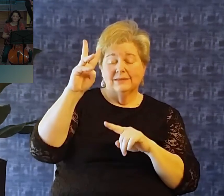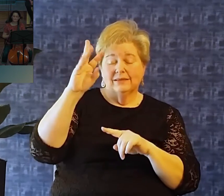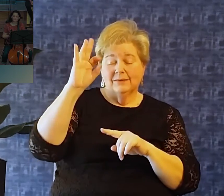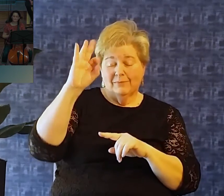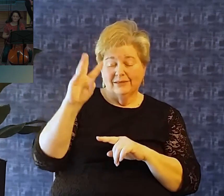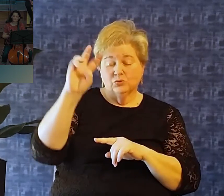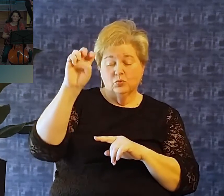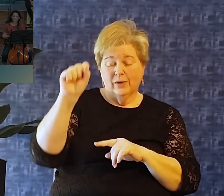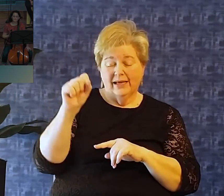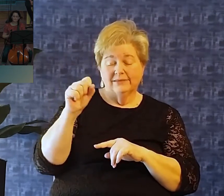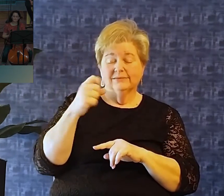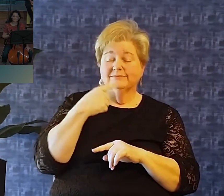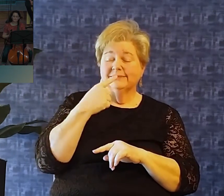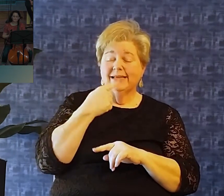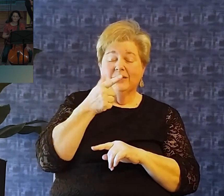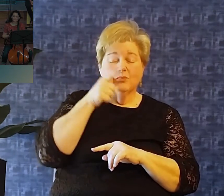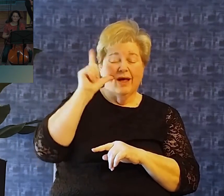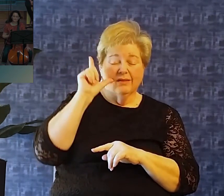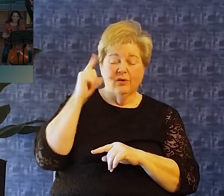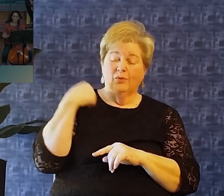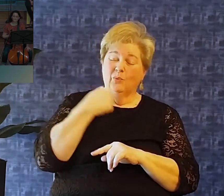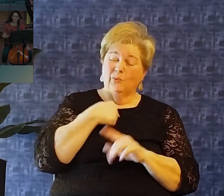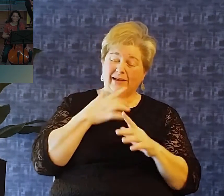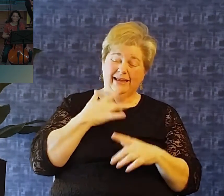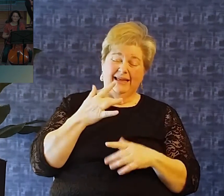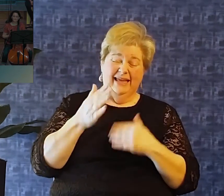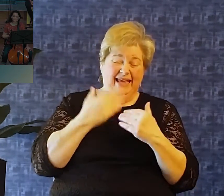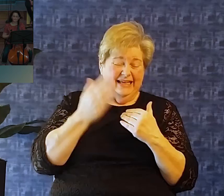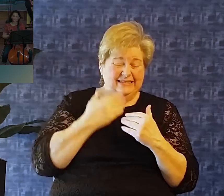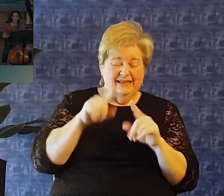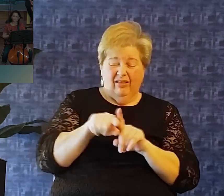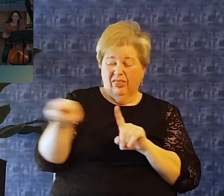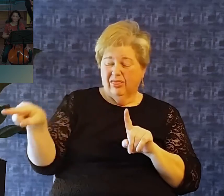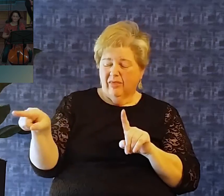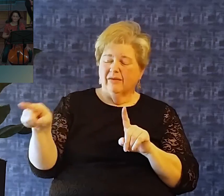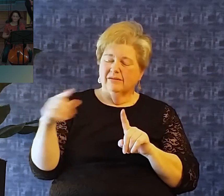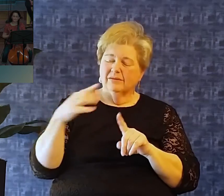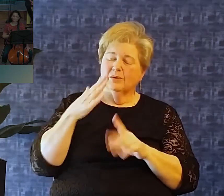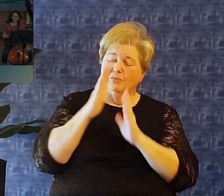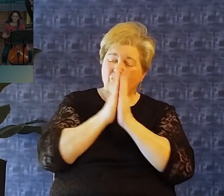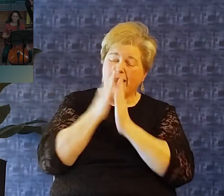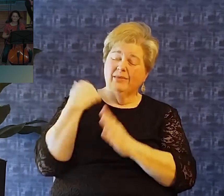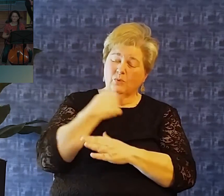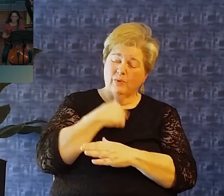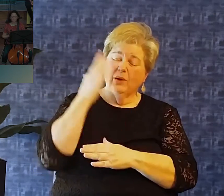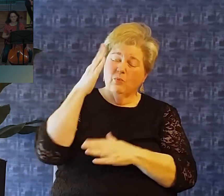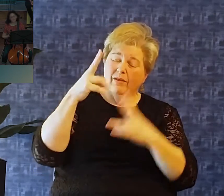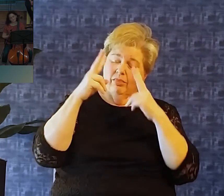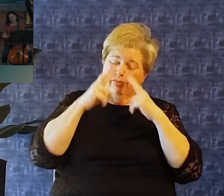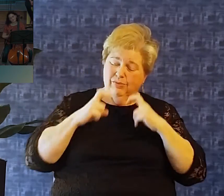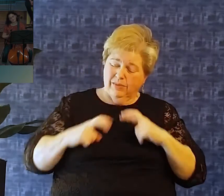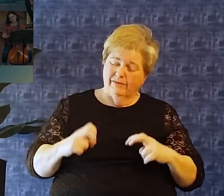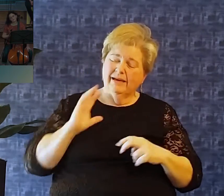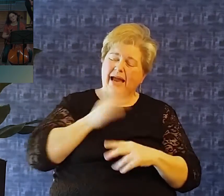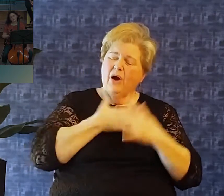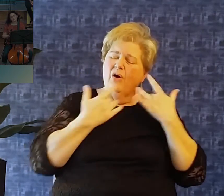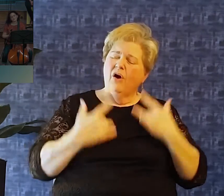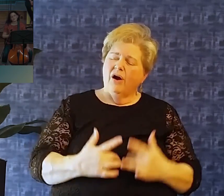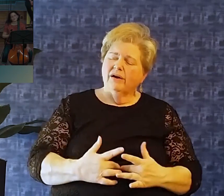mentioned earlier that we are prone to wander Lord, we pray that we will each be able to do some self-examination And to be able